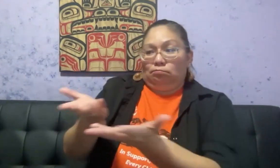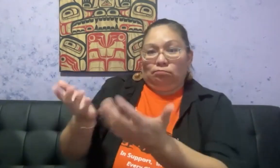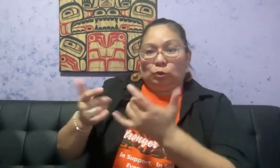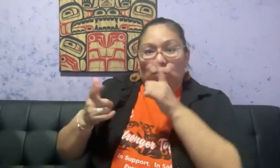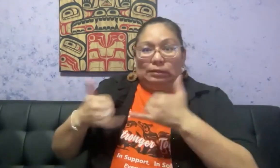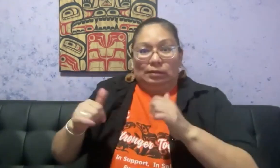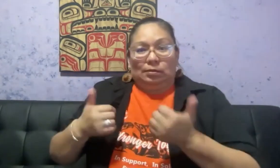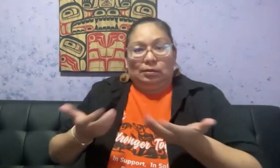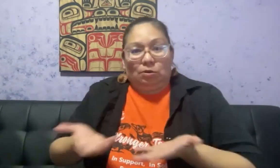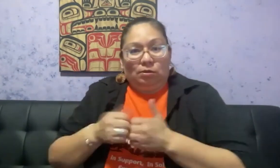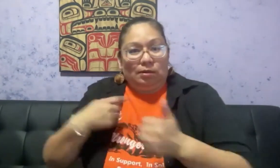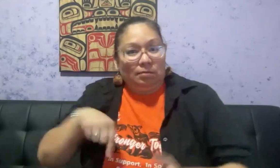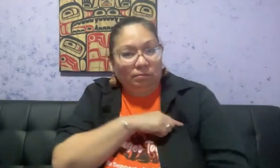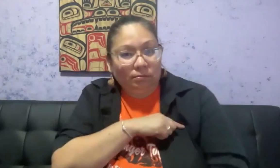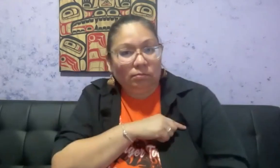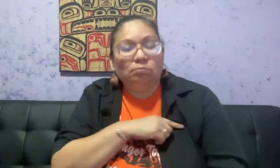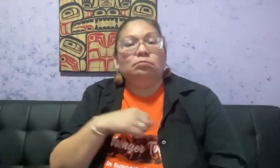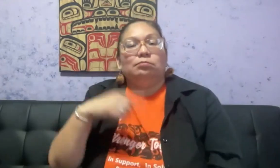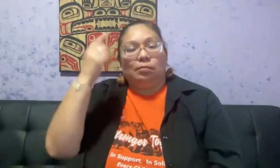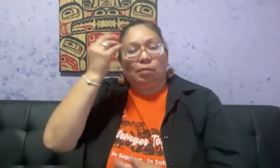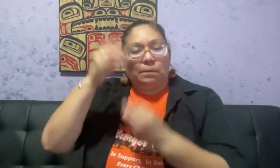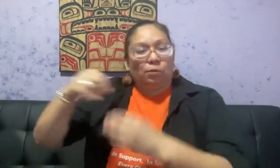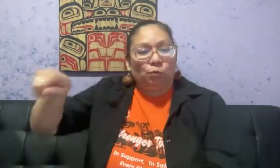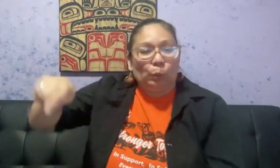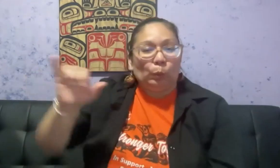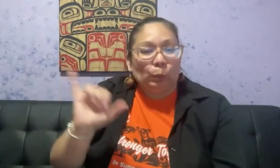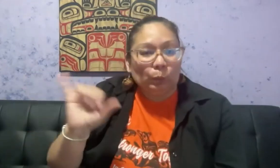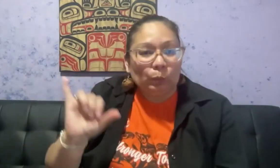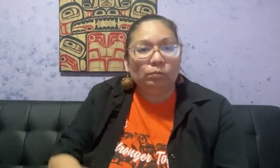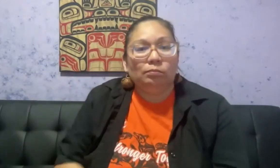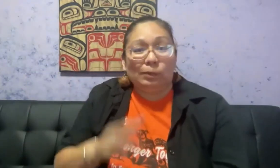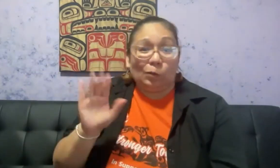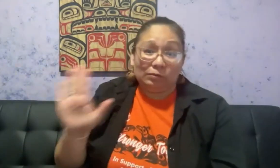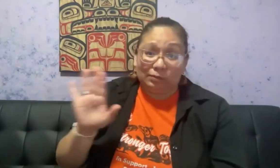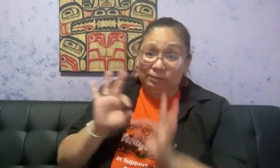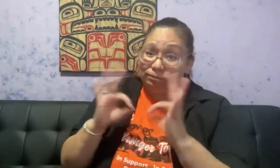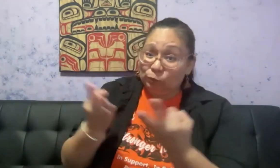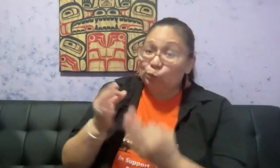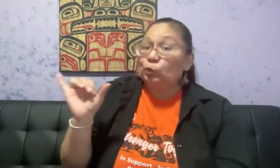still need to support the Indigenous folks and the Deaf Indigenous folks that are still with us today.